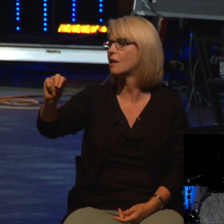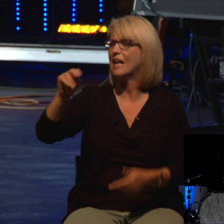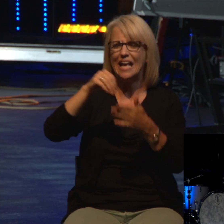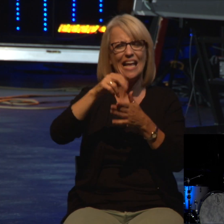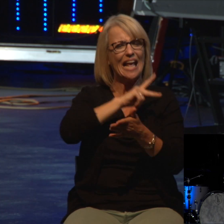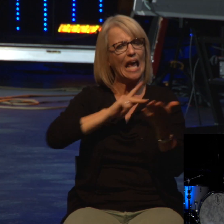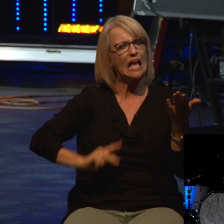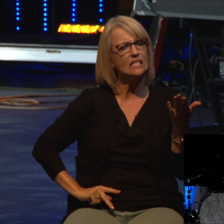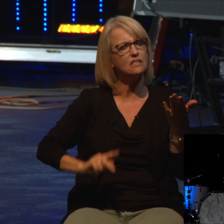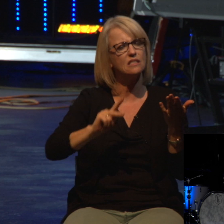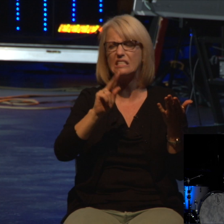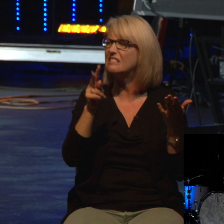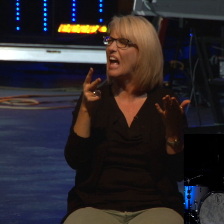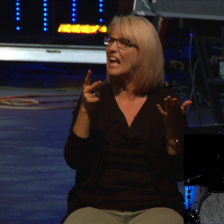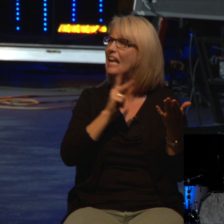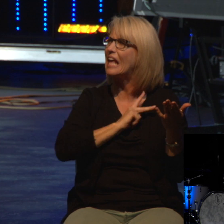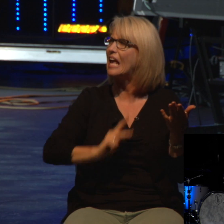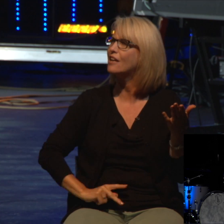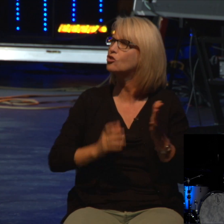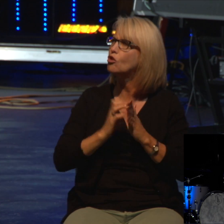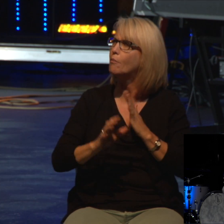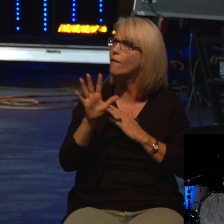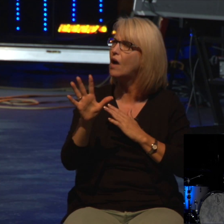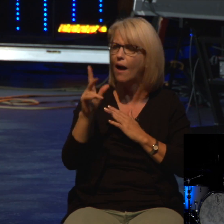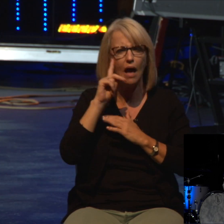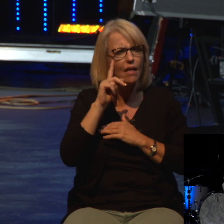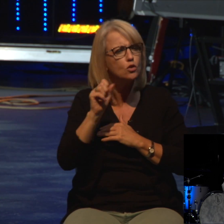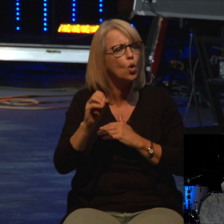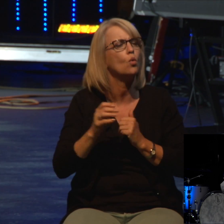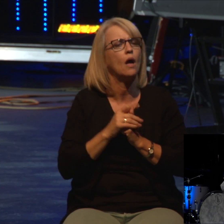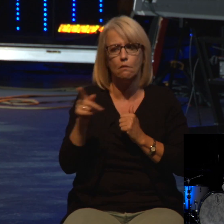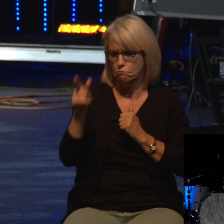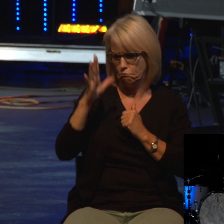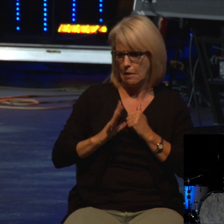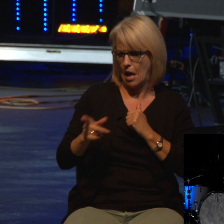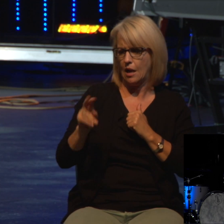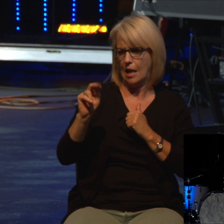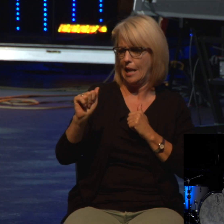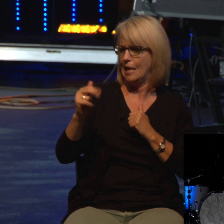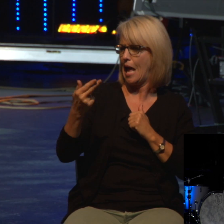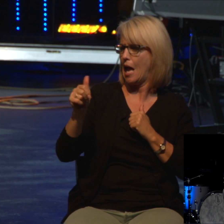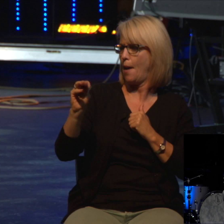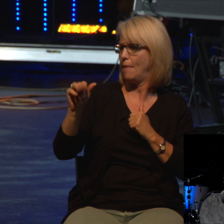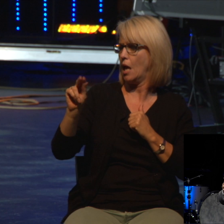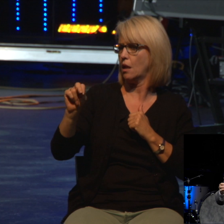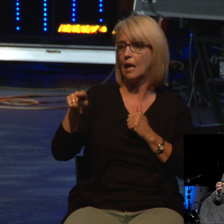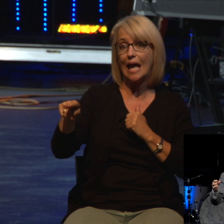Kings, I think it is, chapter 5. But Naaman was a man that was a leader of the Assyrian army,